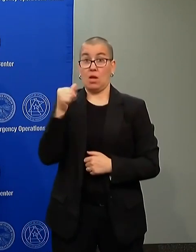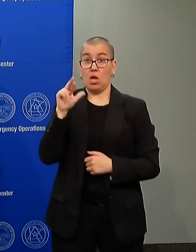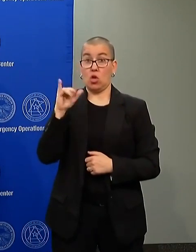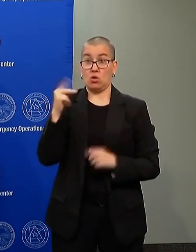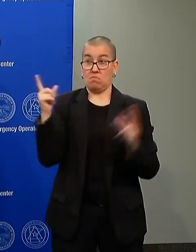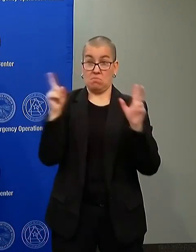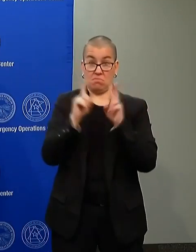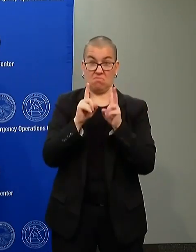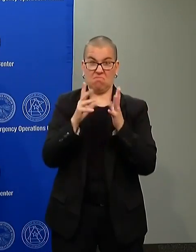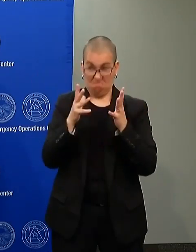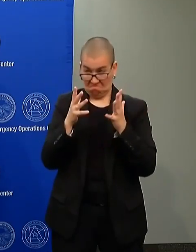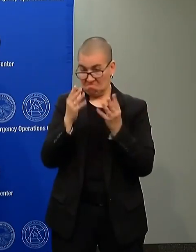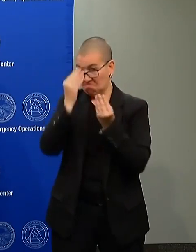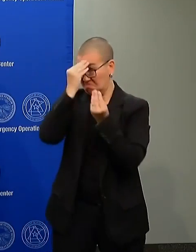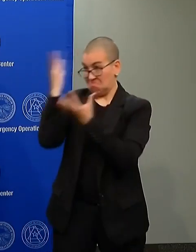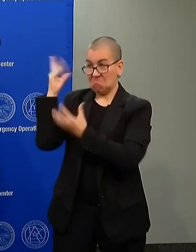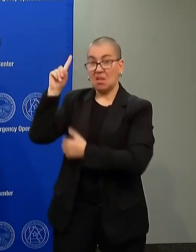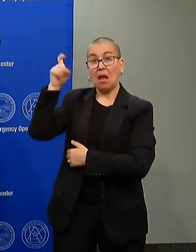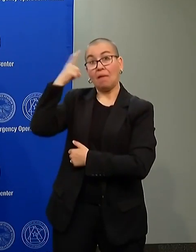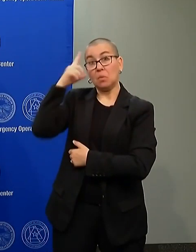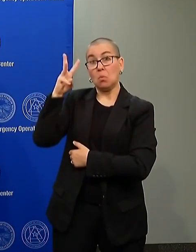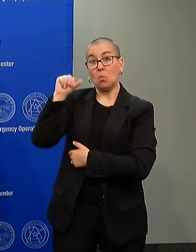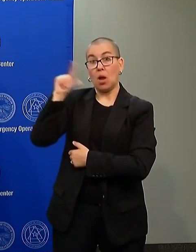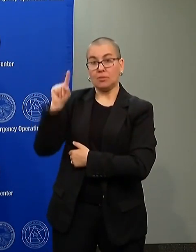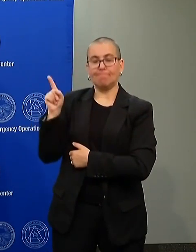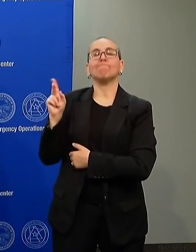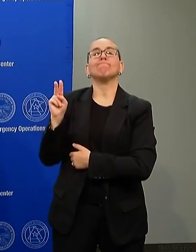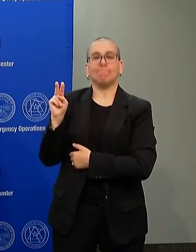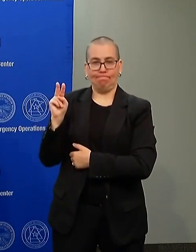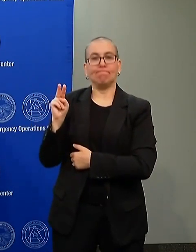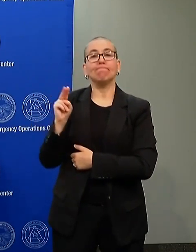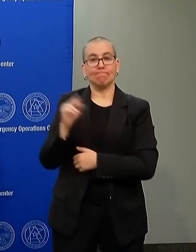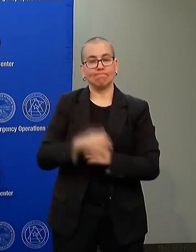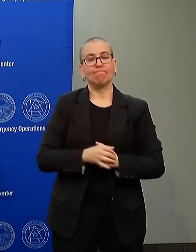you, Governor, the Minnesota National Guard is all in.